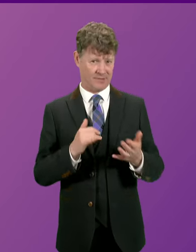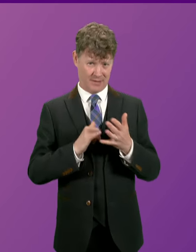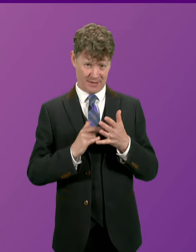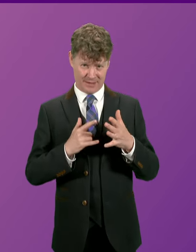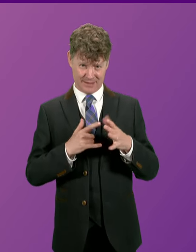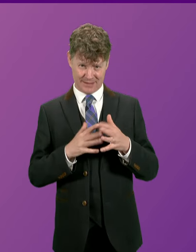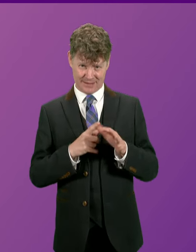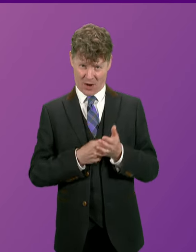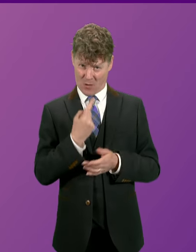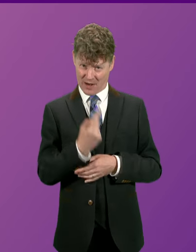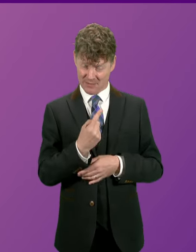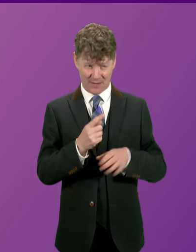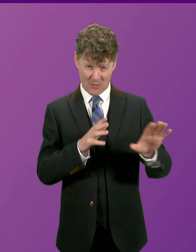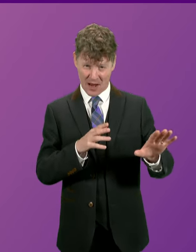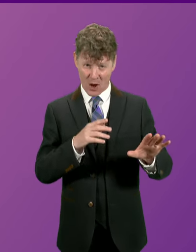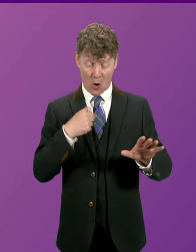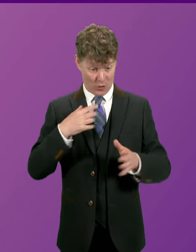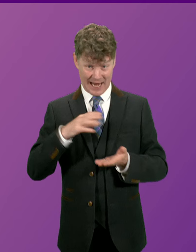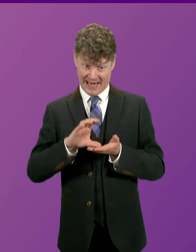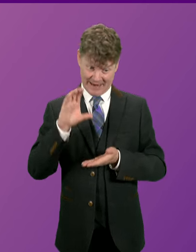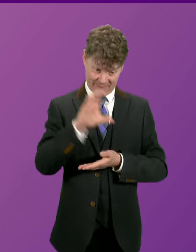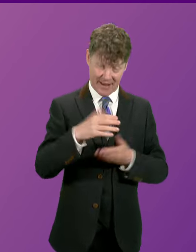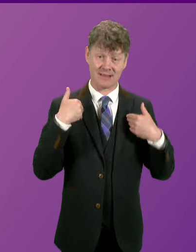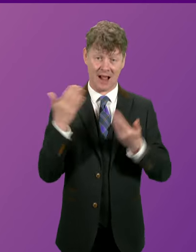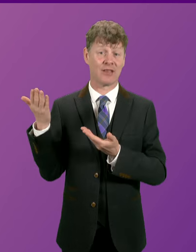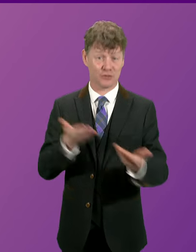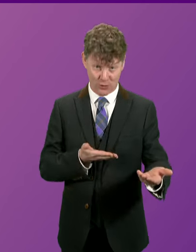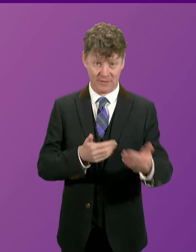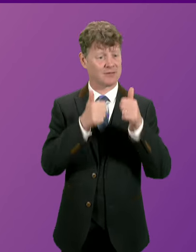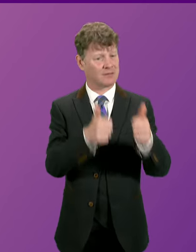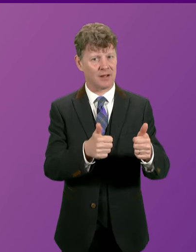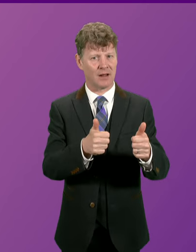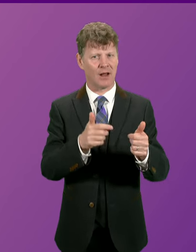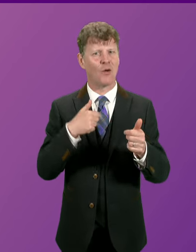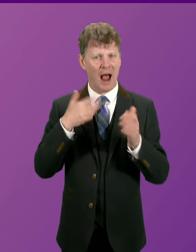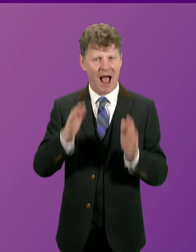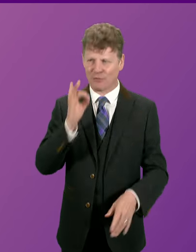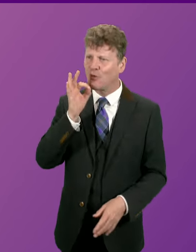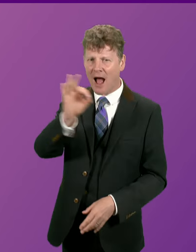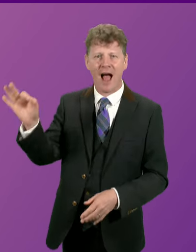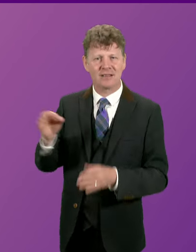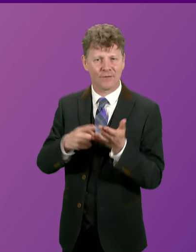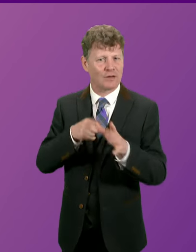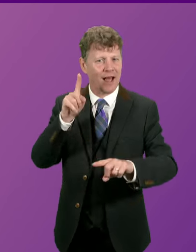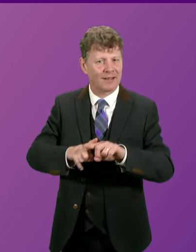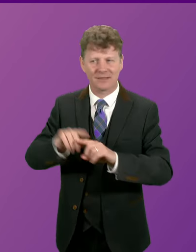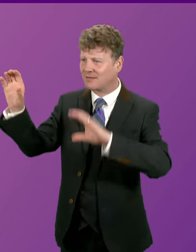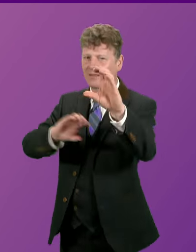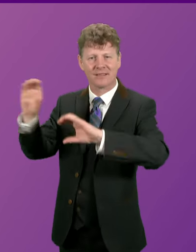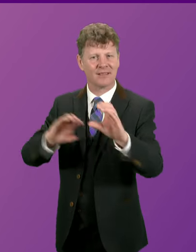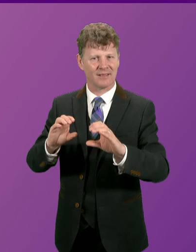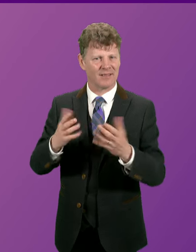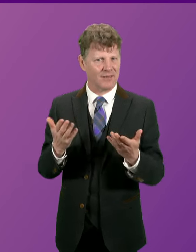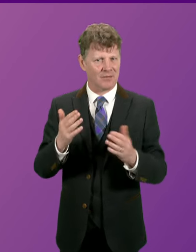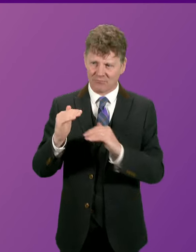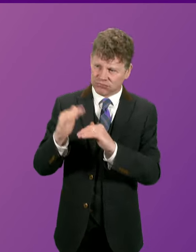invest as much as we invest in the health service today if we are not prepared to ask people to contribute more in taxation, which gives